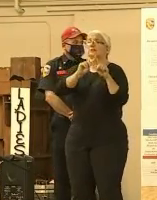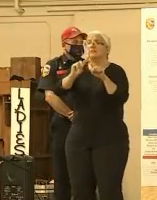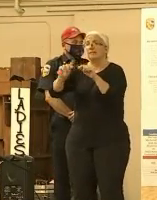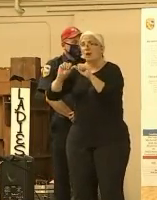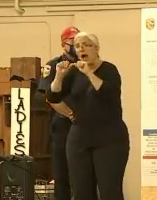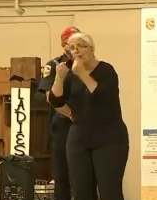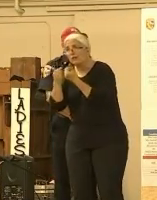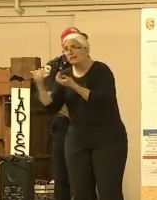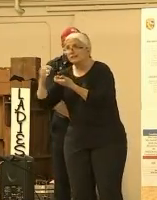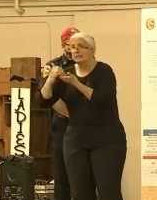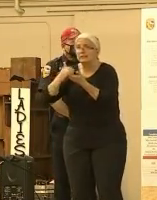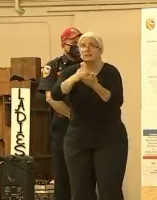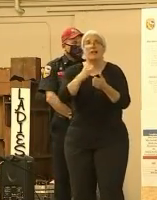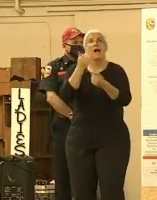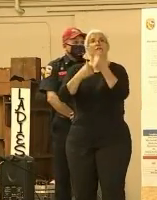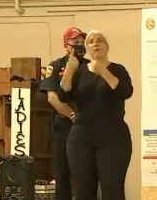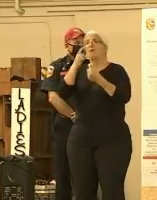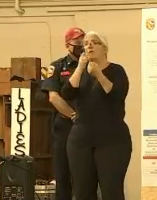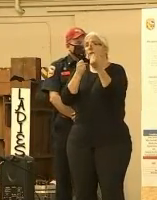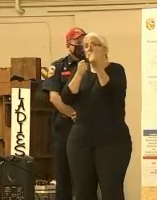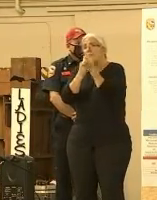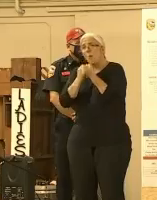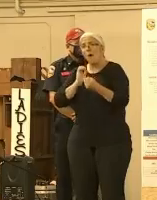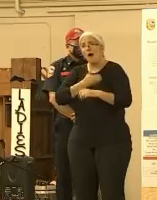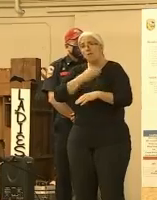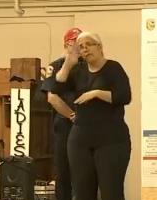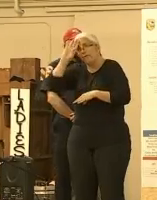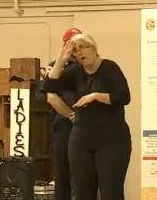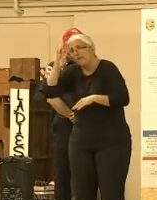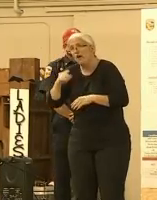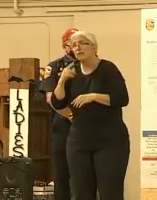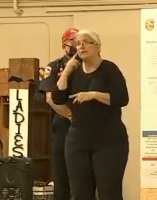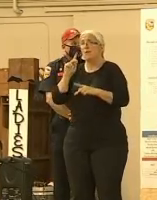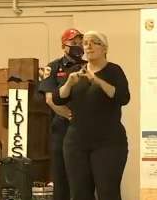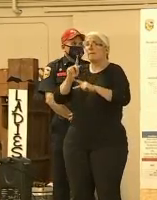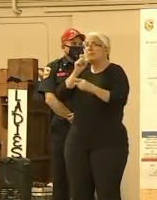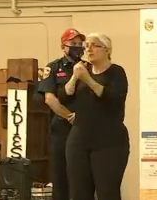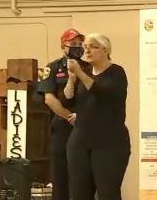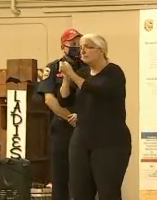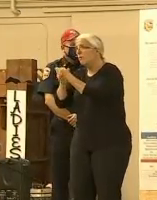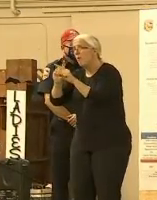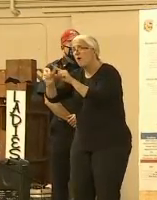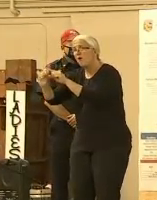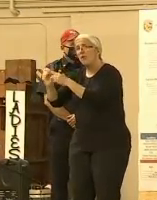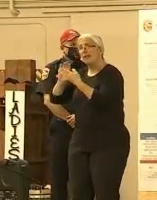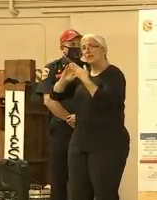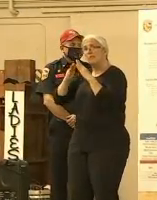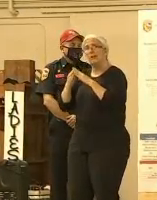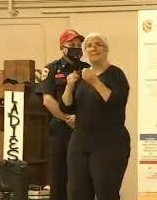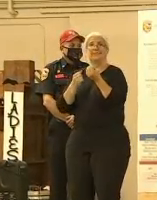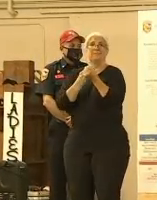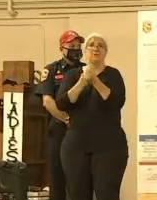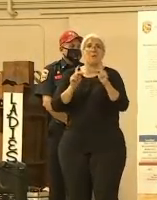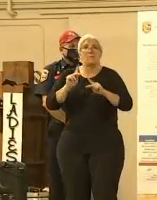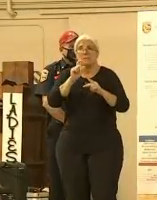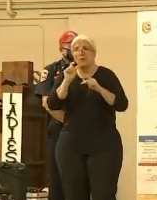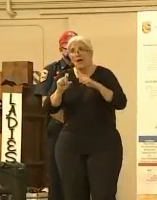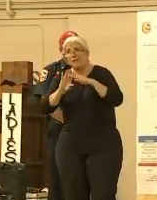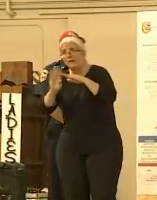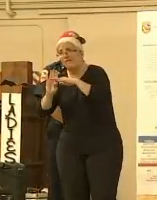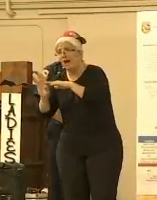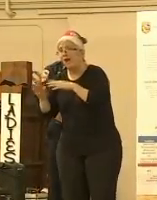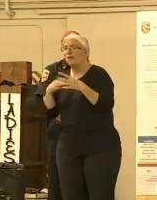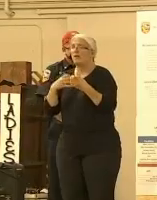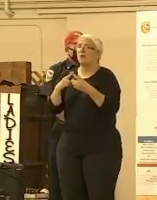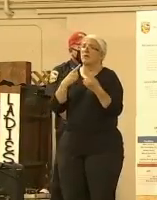on the front line, and for those of you supporting the communities and those evacuees. Without you, we couldn't be here where we are today. So thank